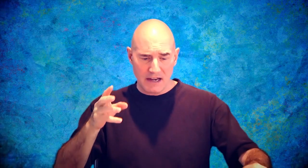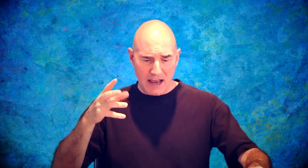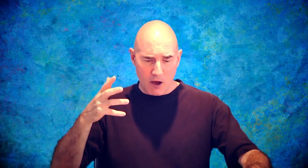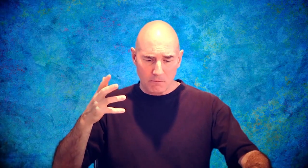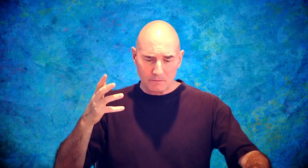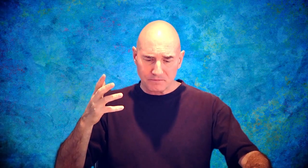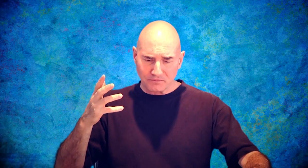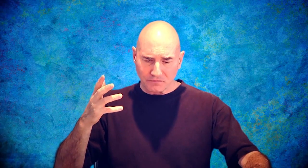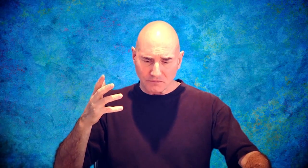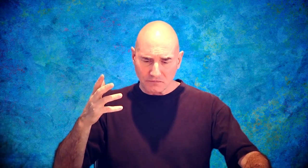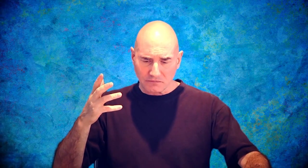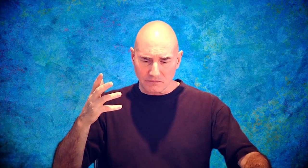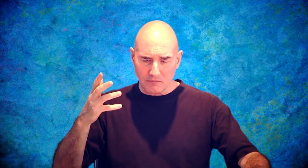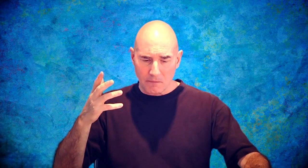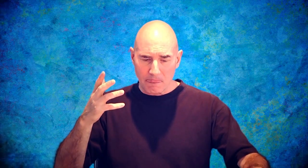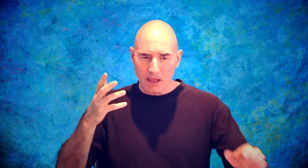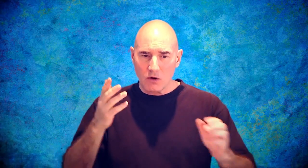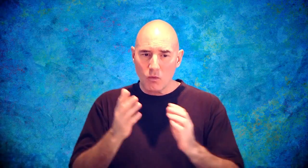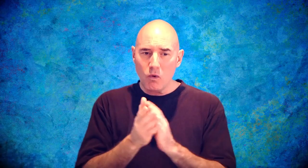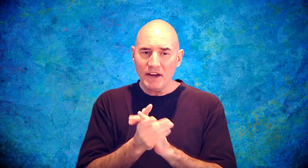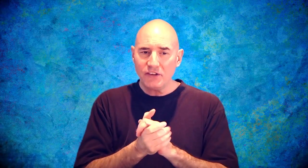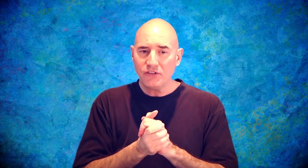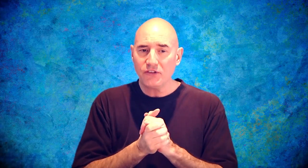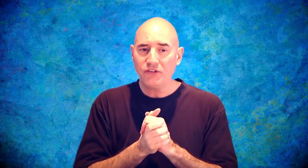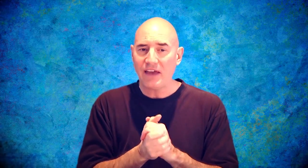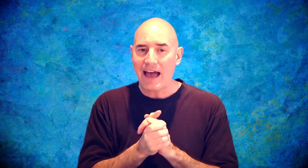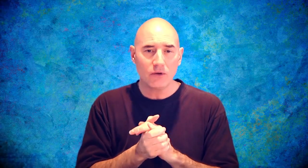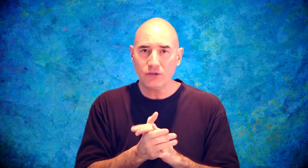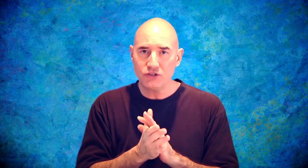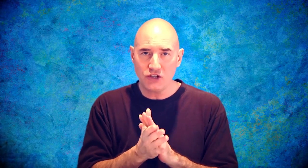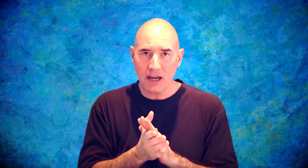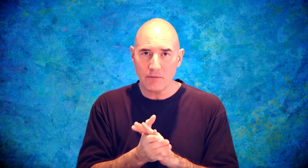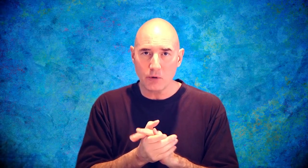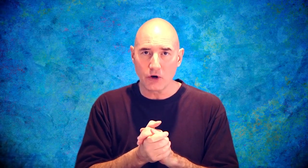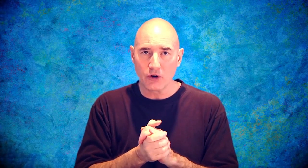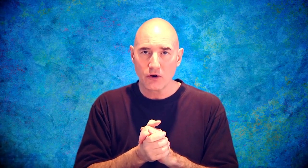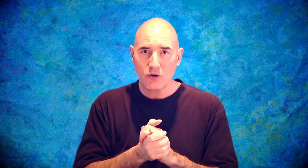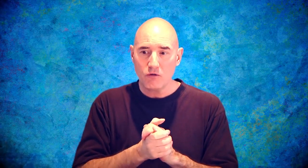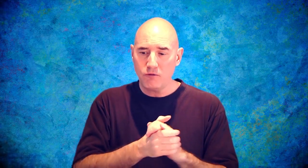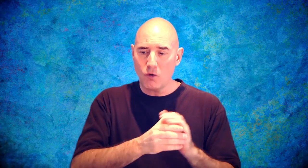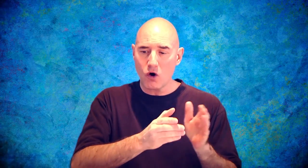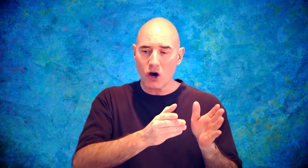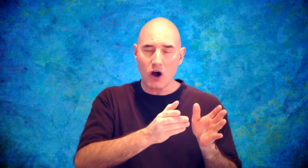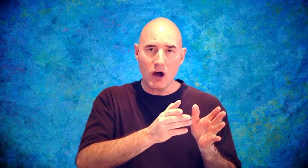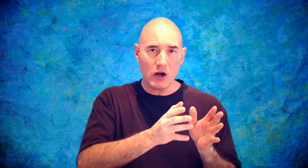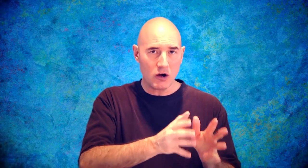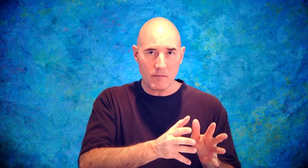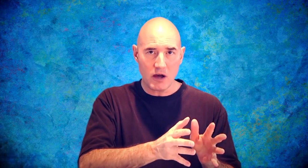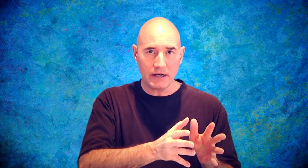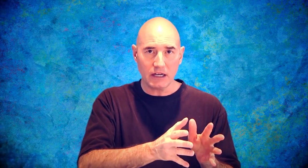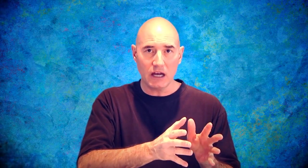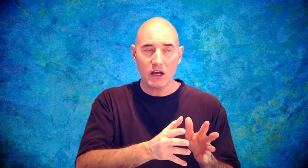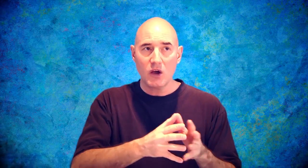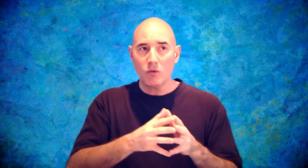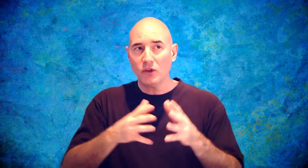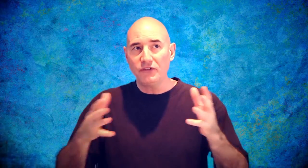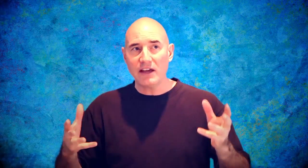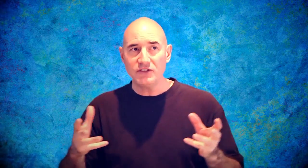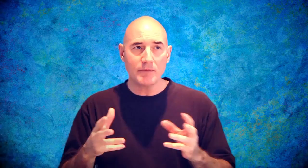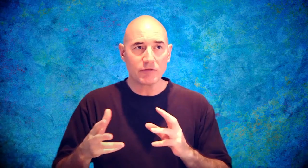Now, what is the sound chamber for a harmonica? Well, a sound chamber